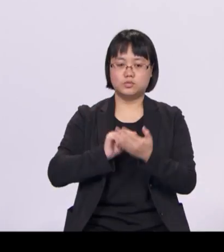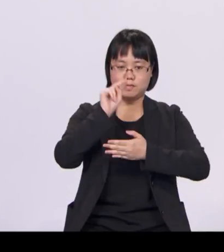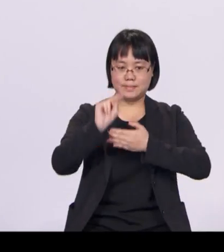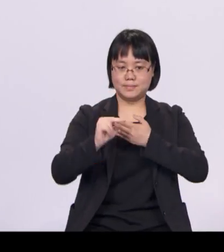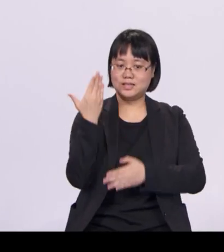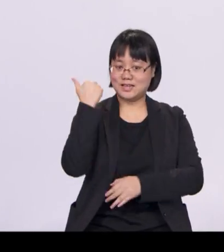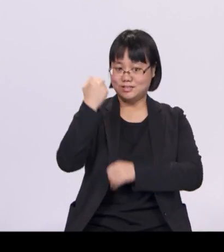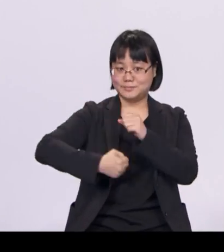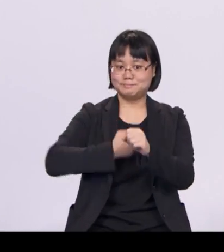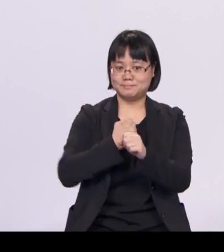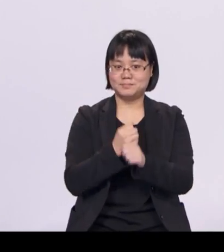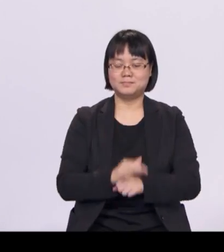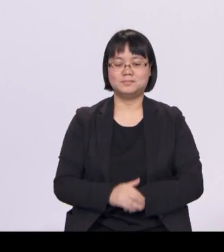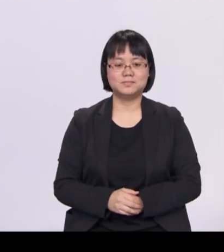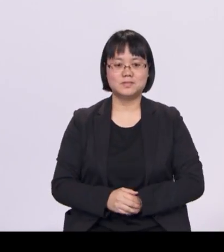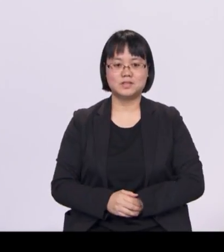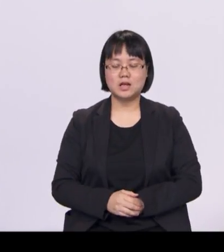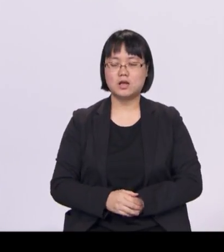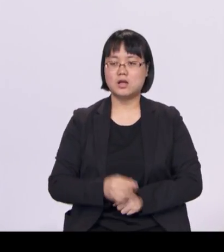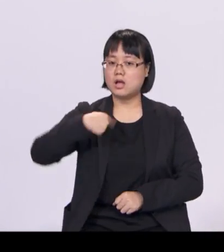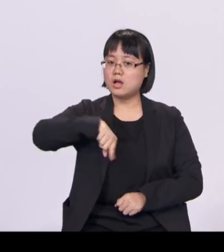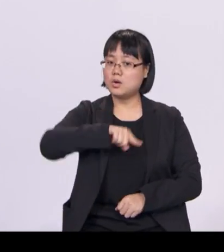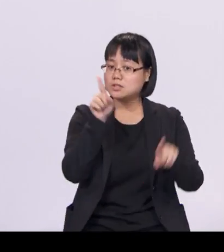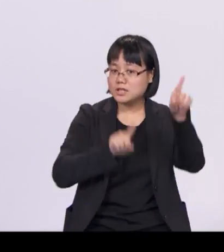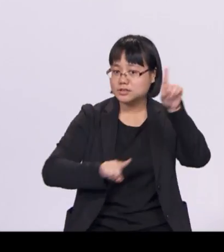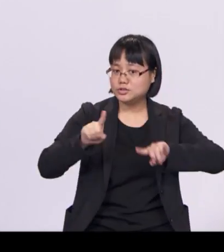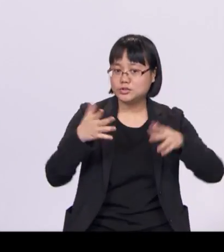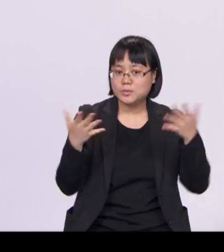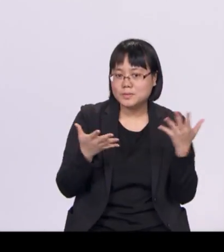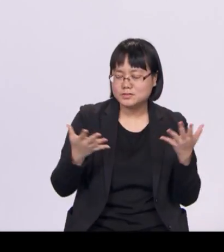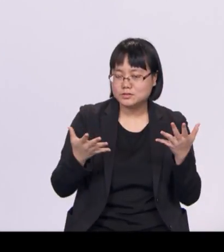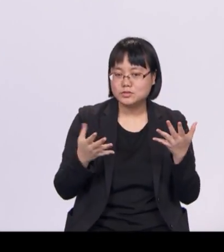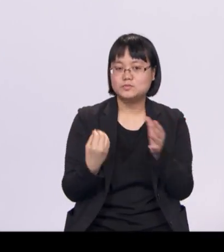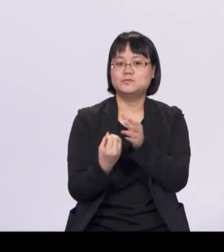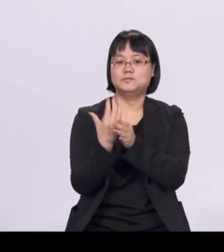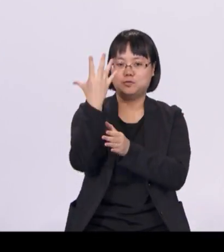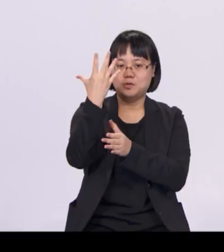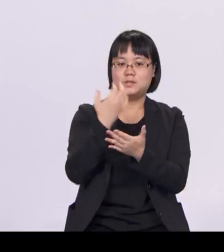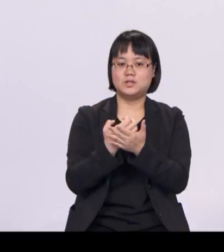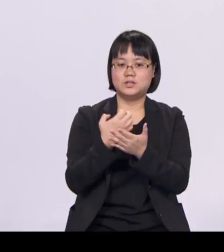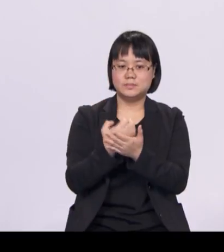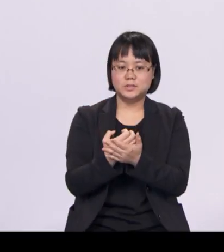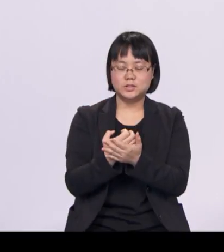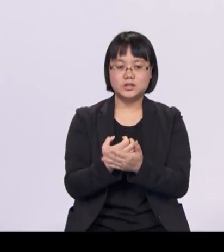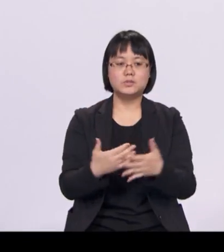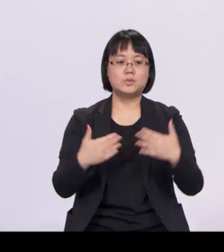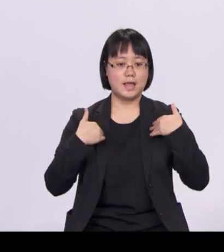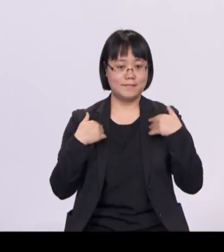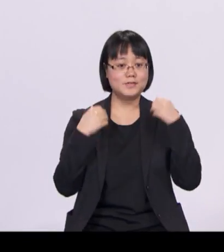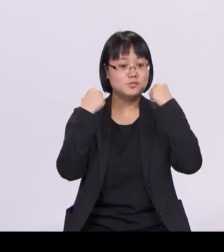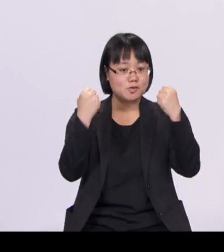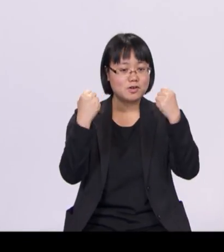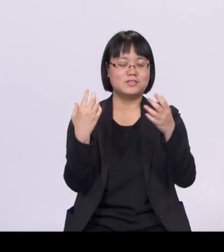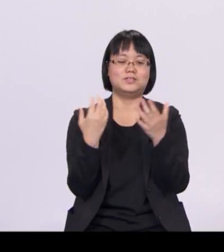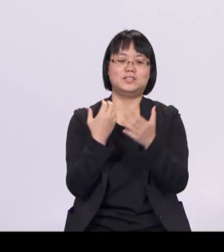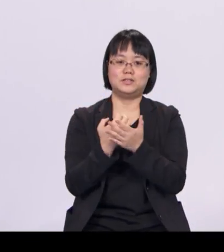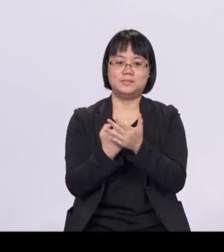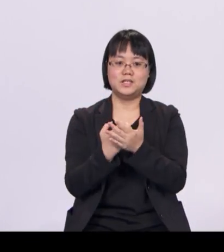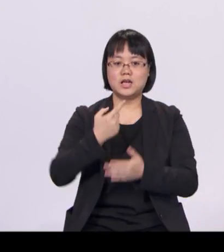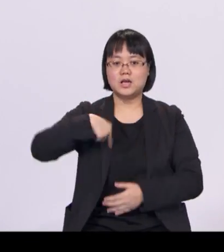Our fundamental strategy is to grow our economy. With a strong economy, we will have more resources, with which